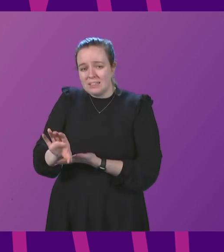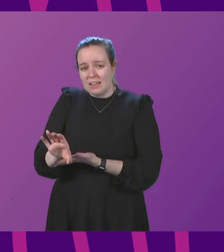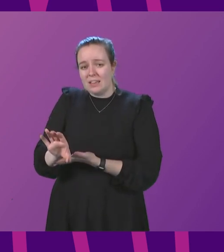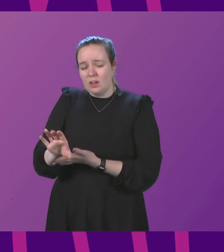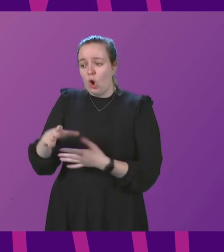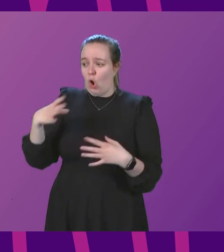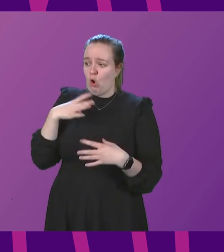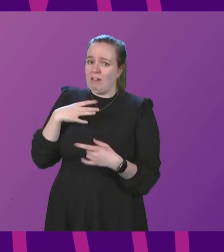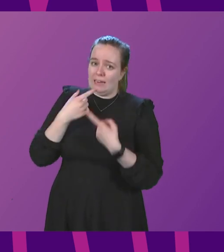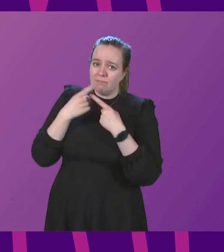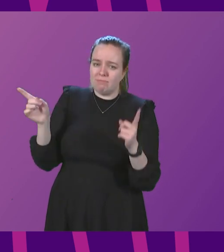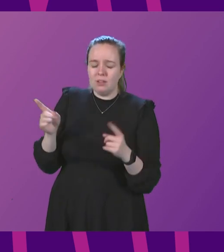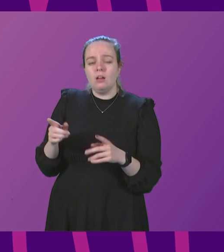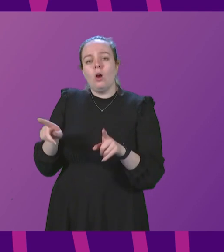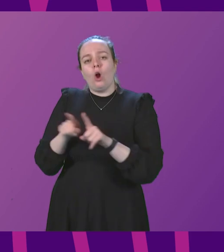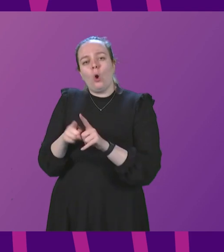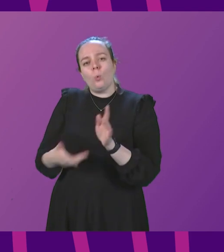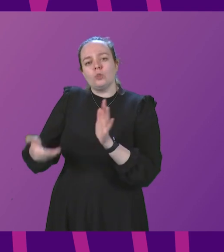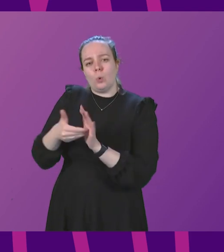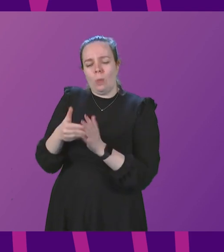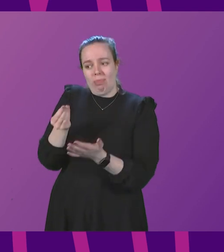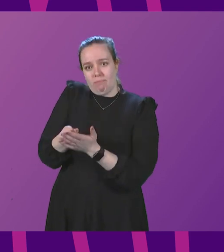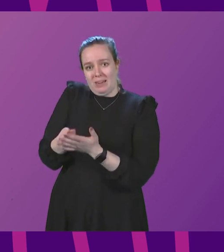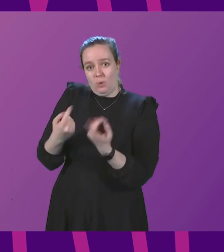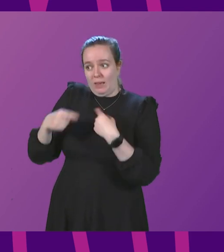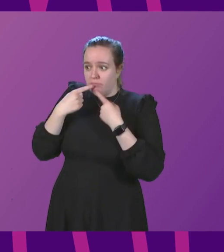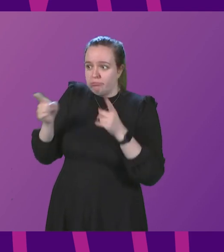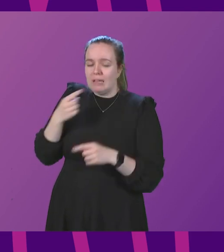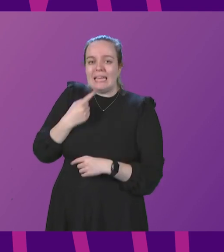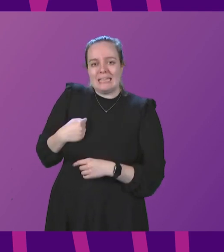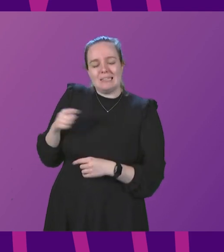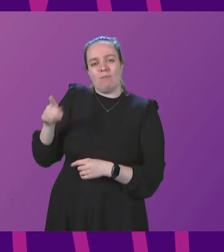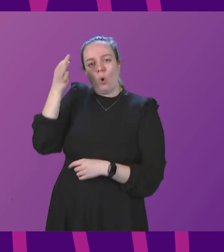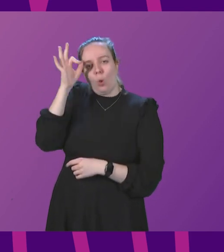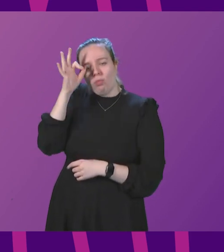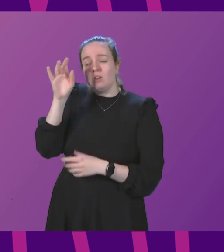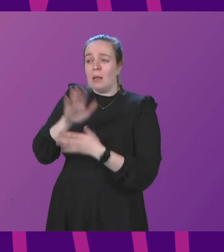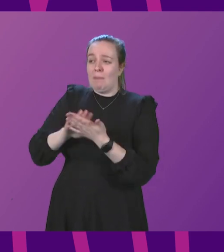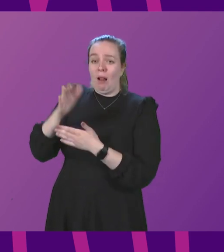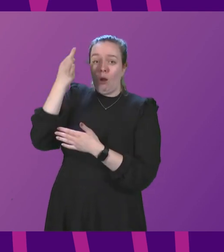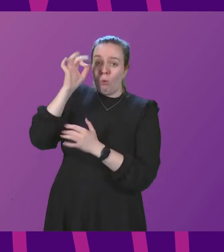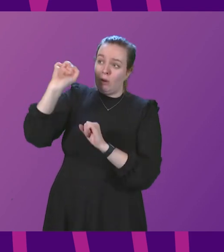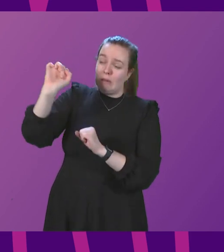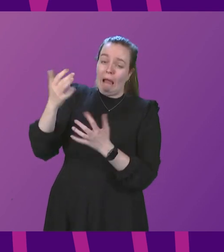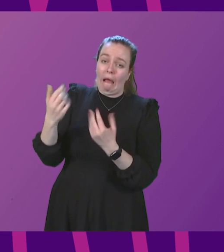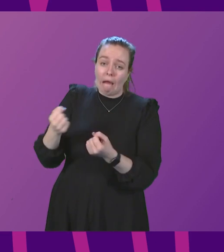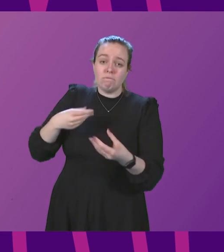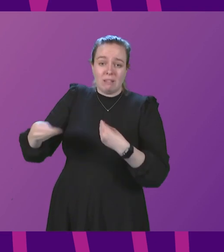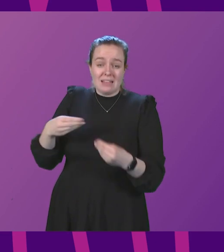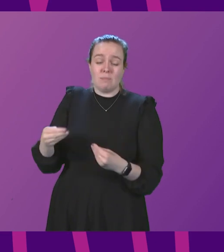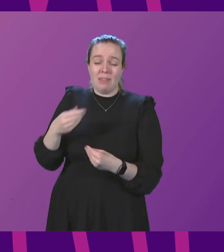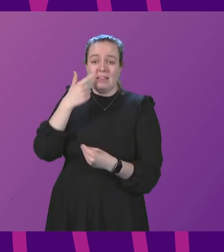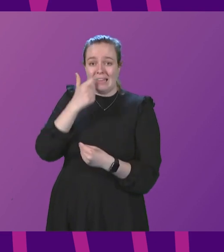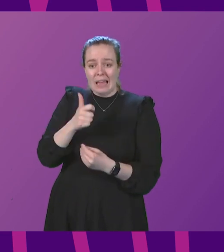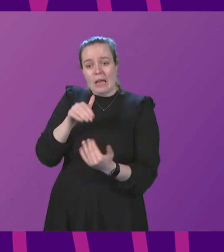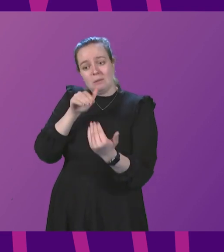announced in addition to that of course the money that we announced yesterday for local authorities give local authorities additional flexibility to